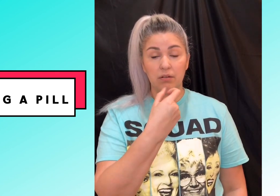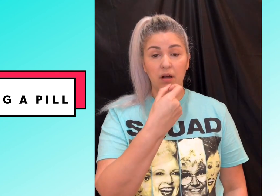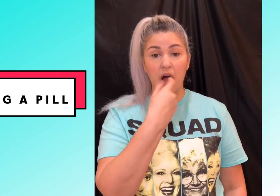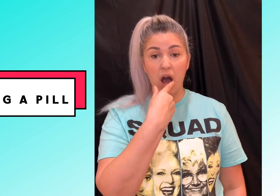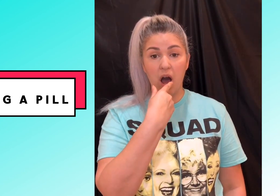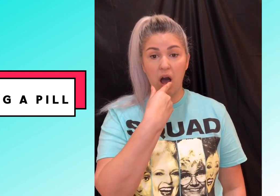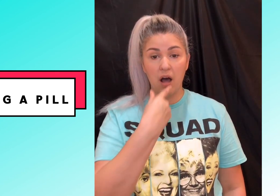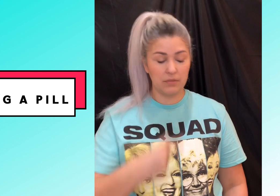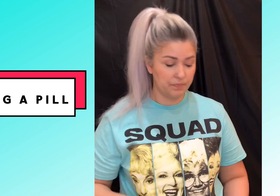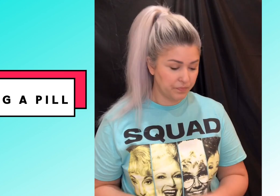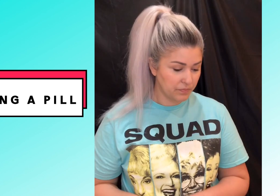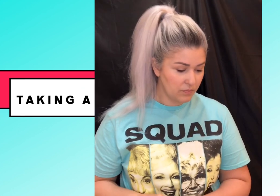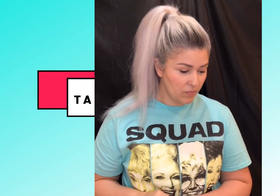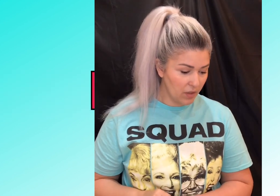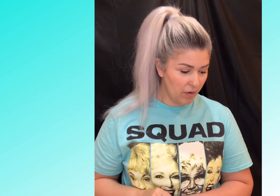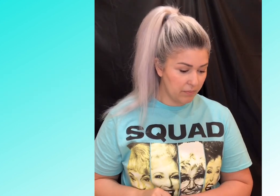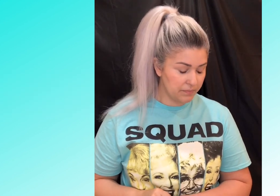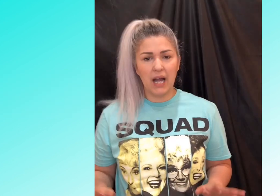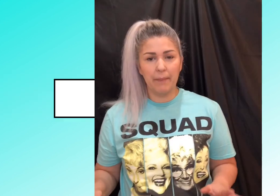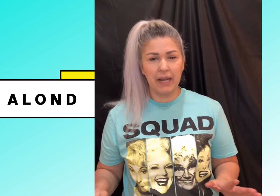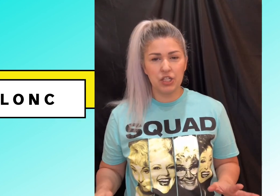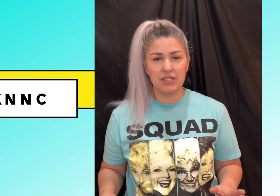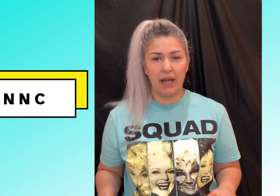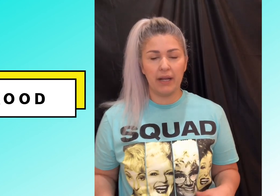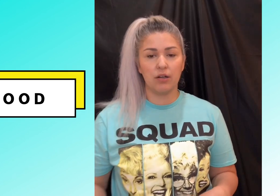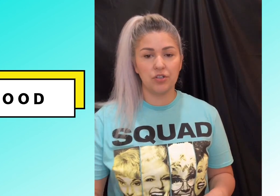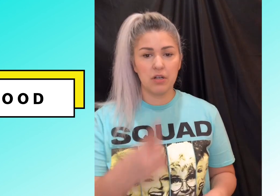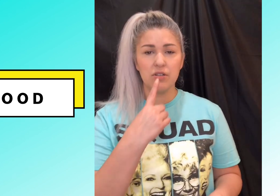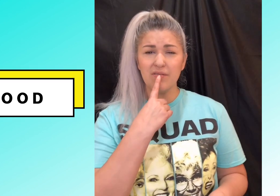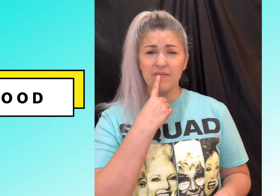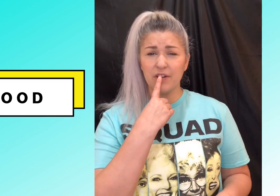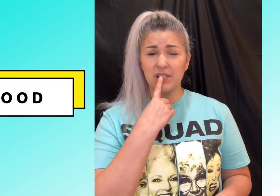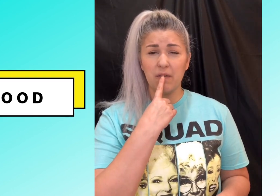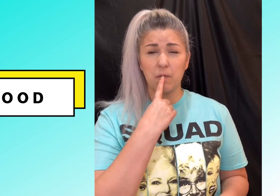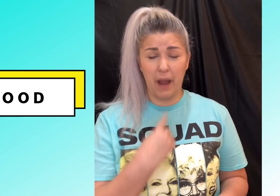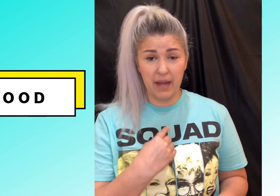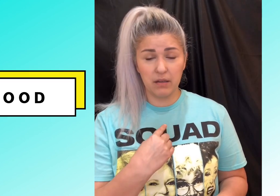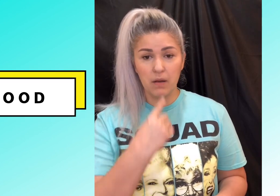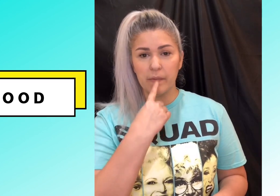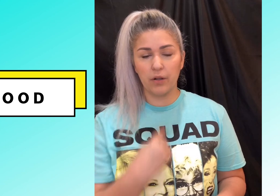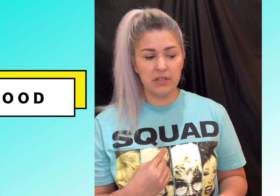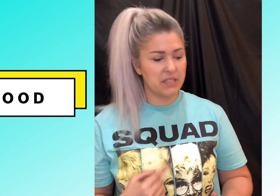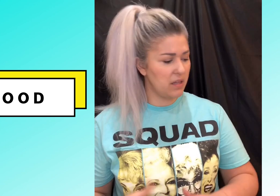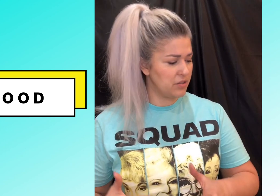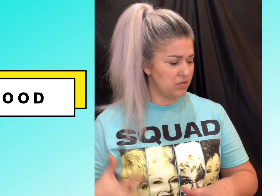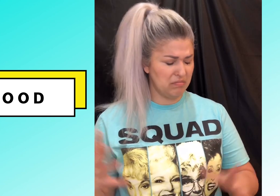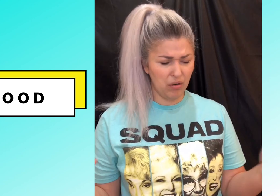all right combination sign here so you're gonna do first time red we learn these colors oh